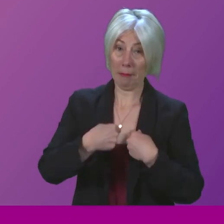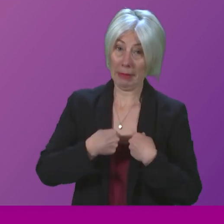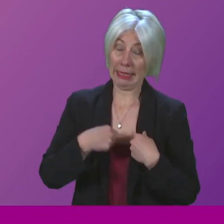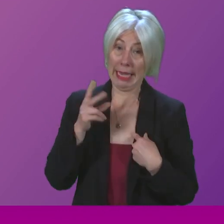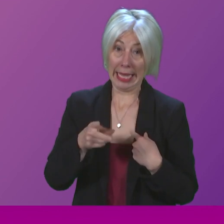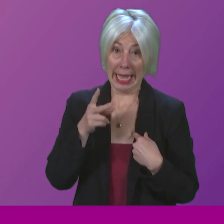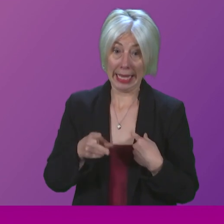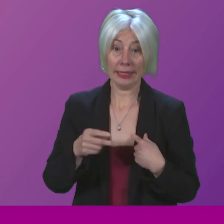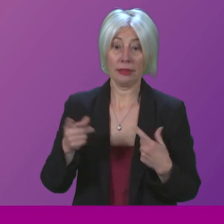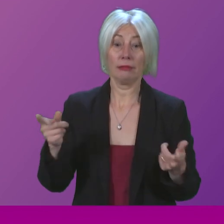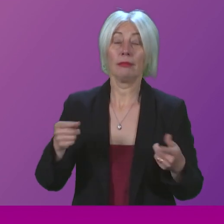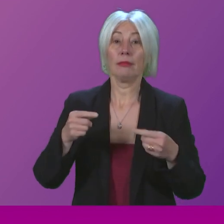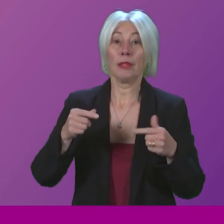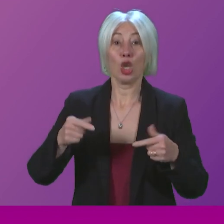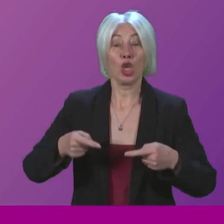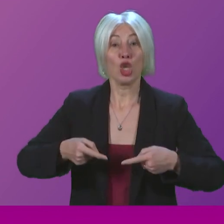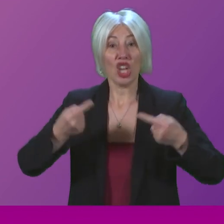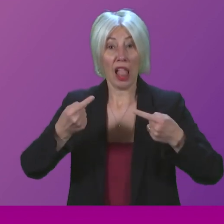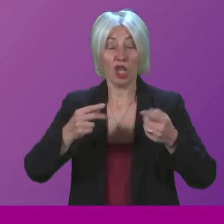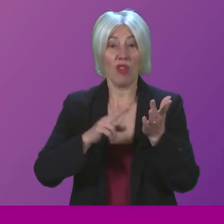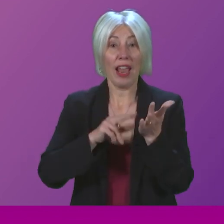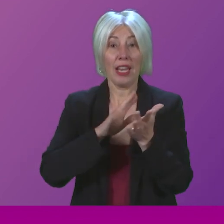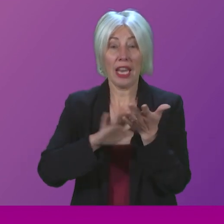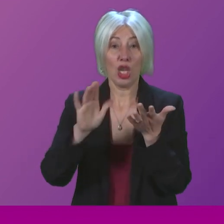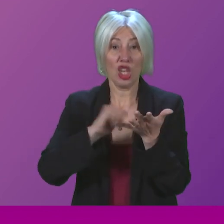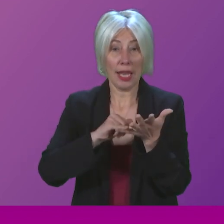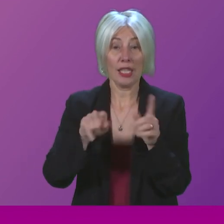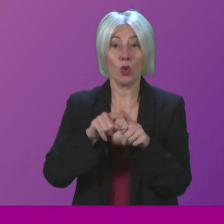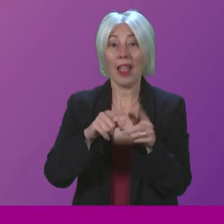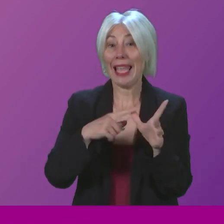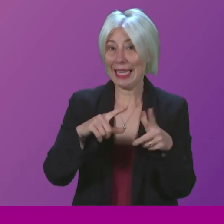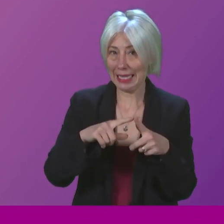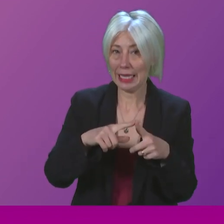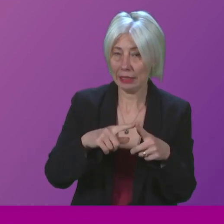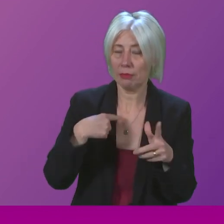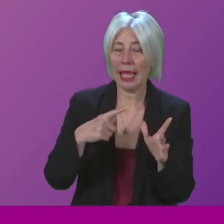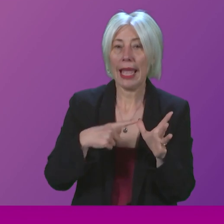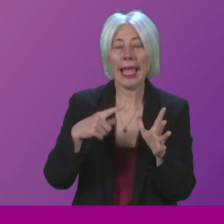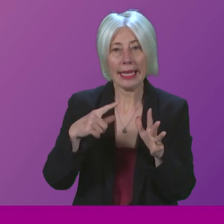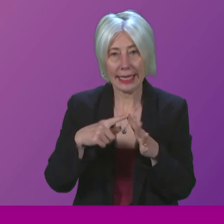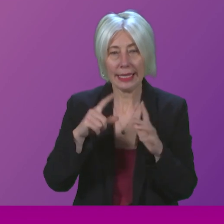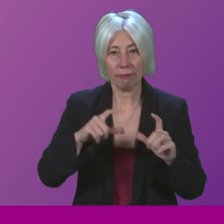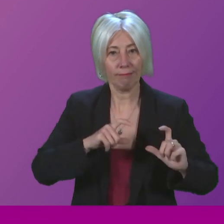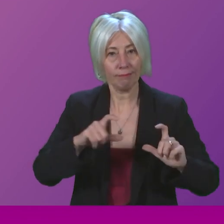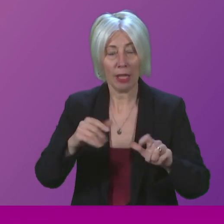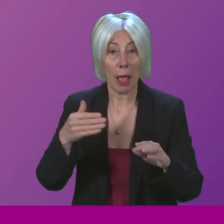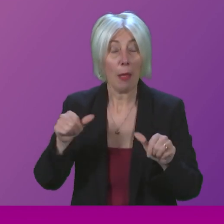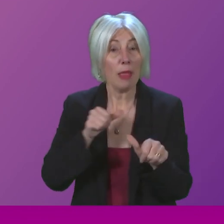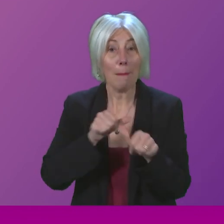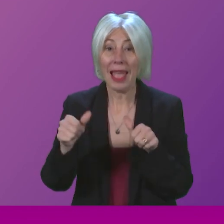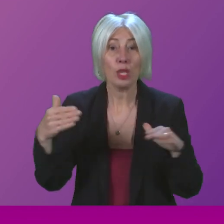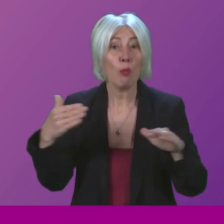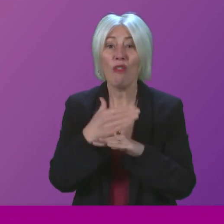that while there are big challenges in our NHS and in A&E departments, our A&E departments remain the best performing